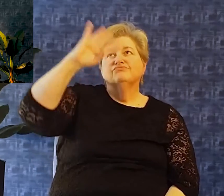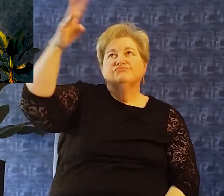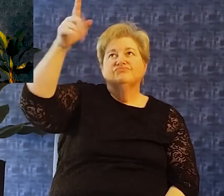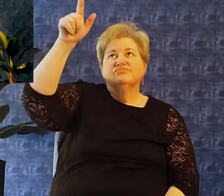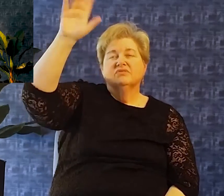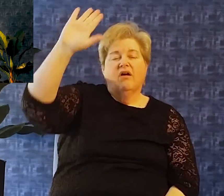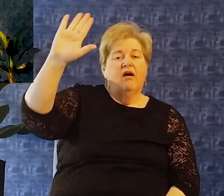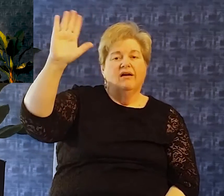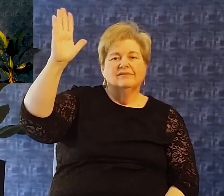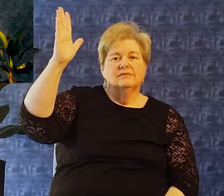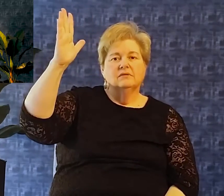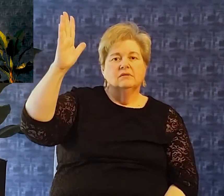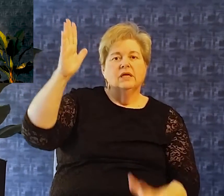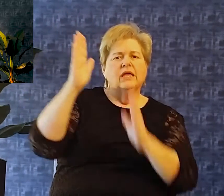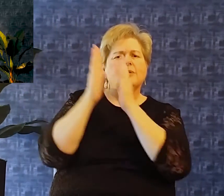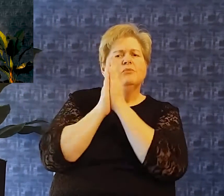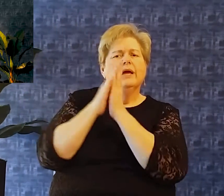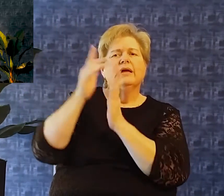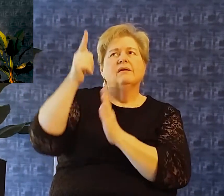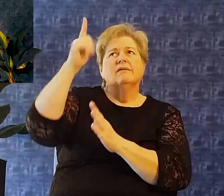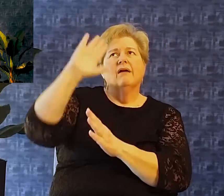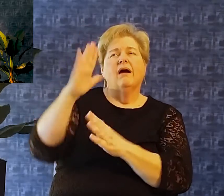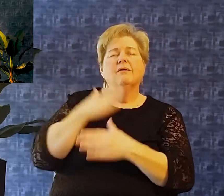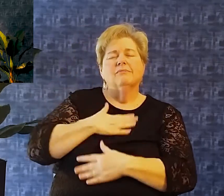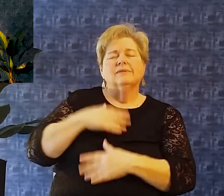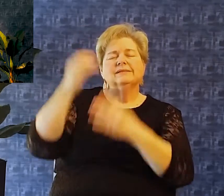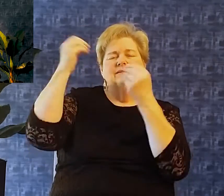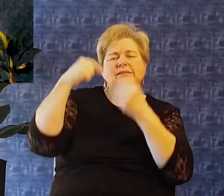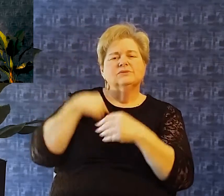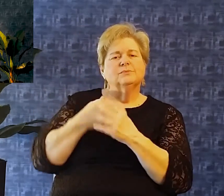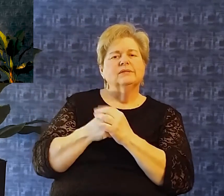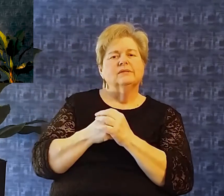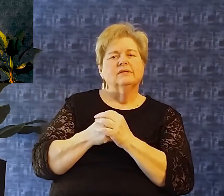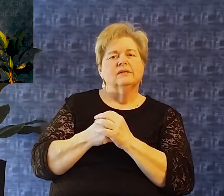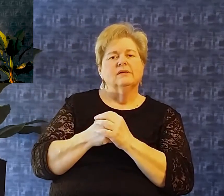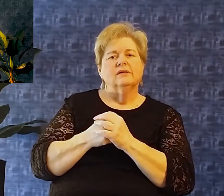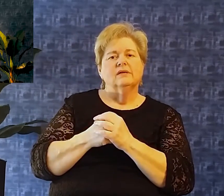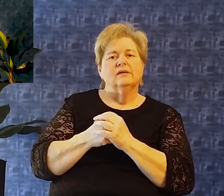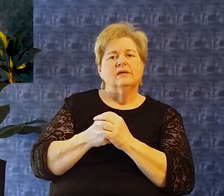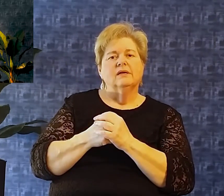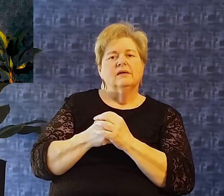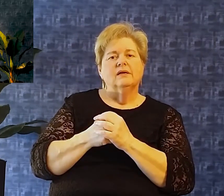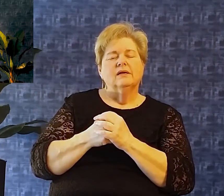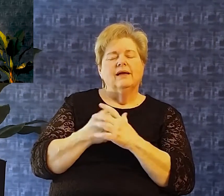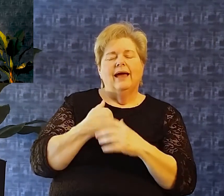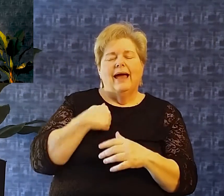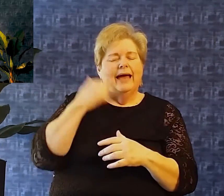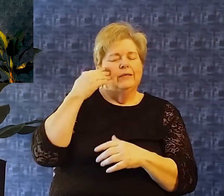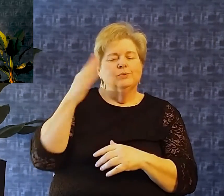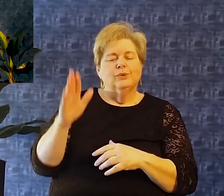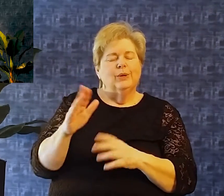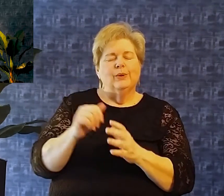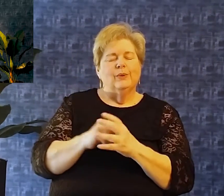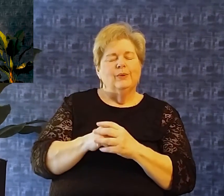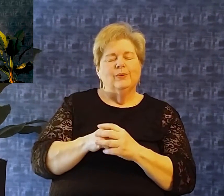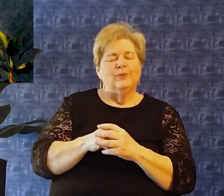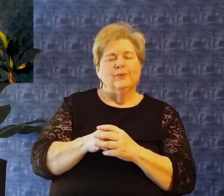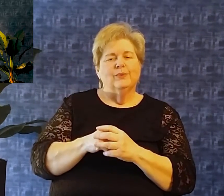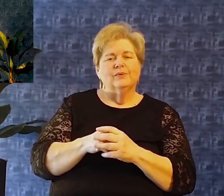neglect his heavenly father And so he prayed lord, please teach me You know, I I don't know